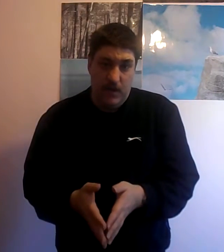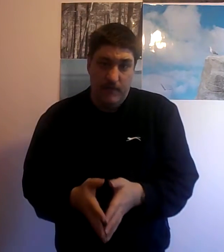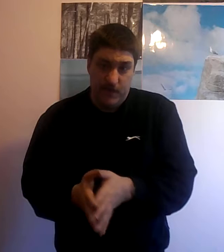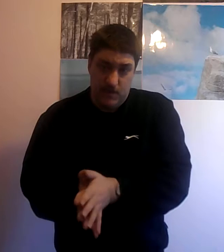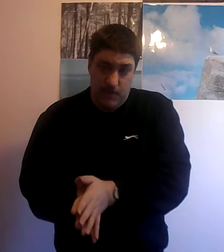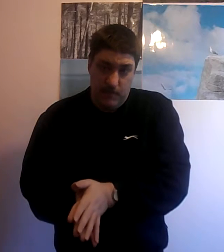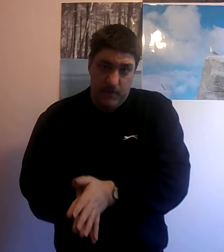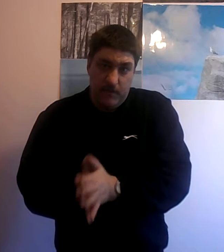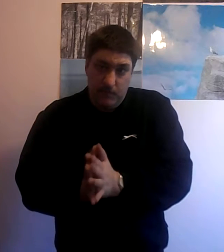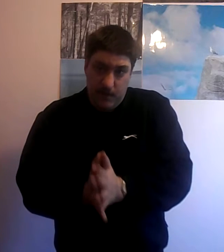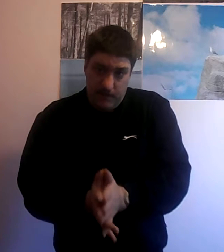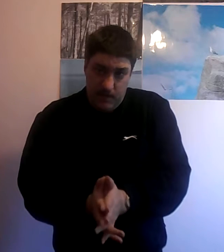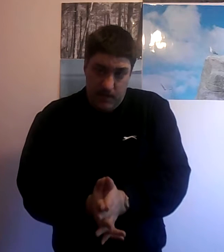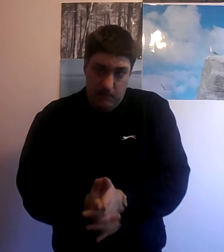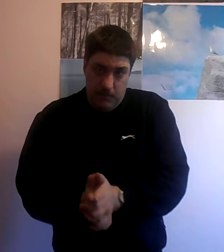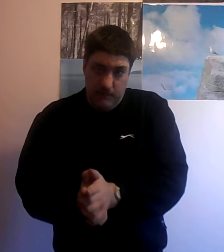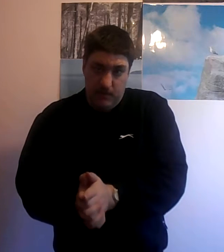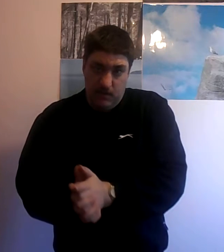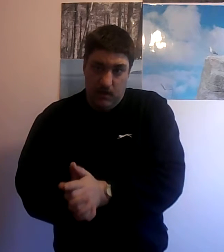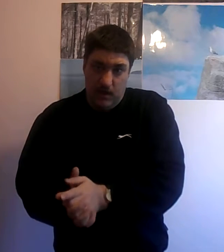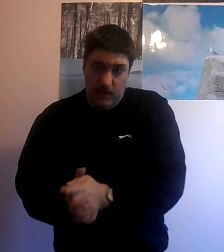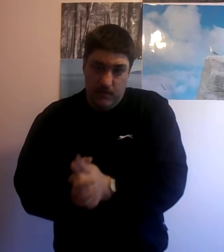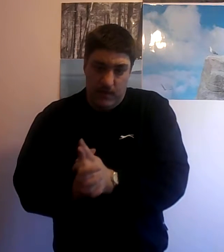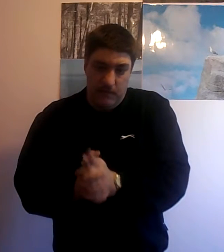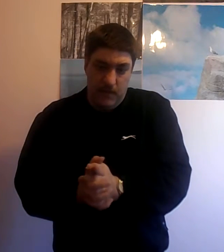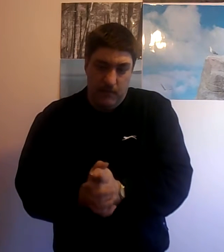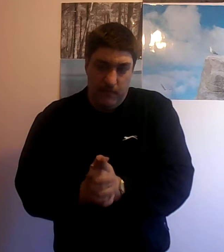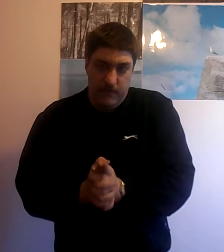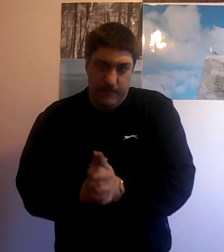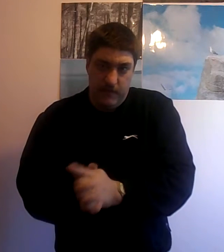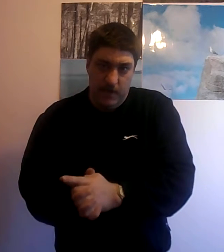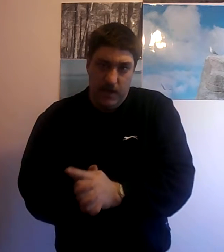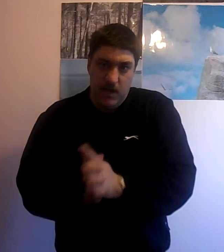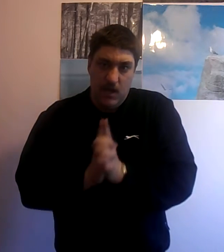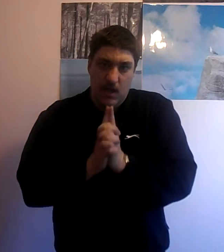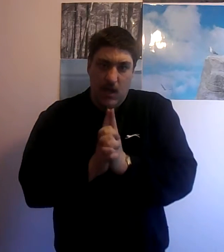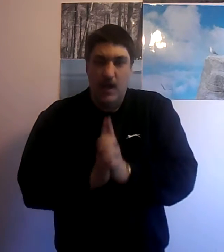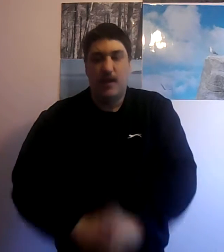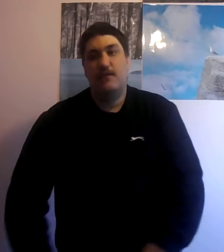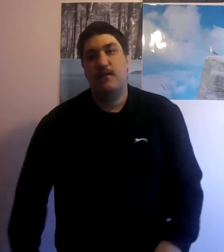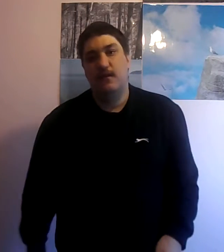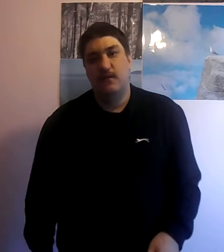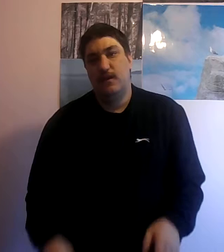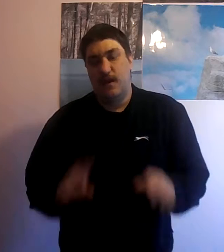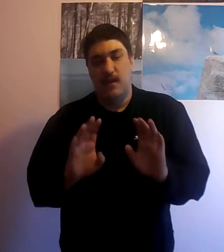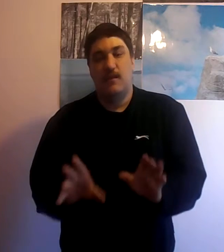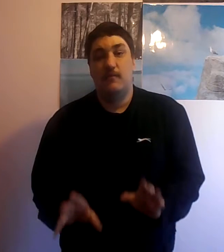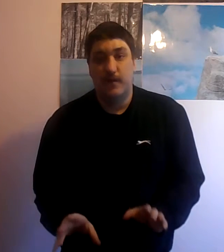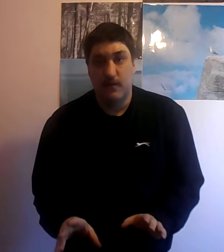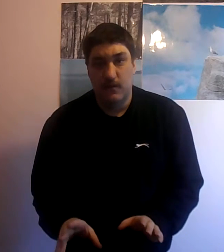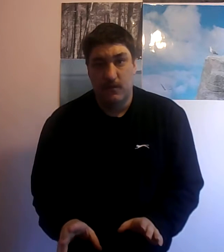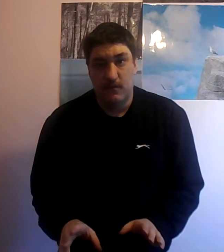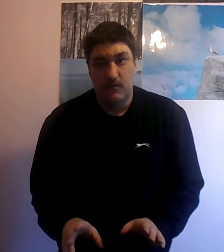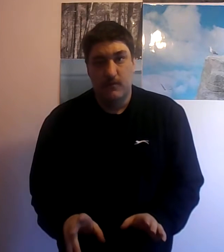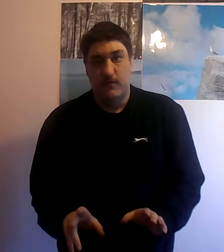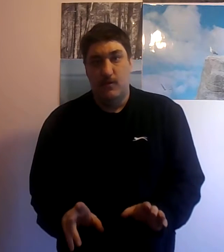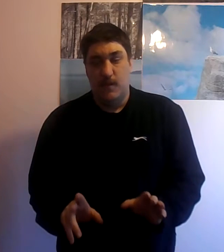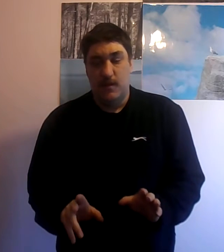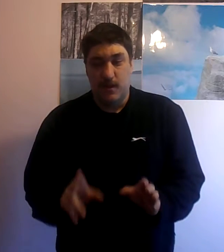haven't actually played it myself but I've seen gameplay of it online and where people have been streaming it and I can tell you that it is similar to no man's sky